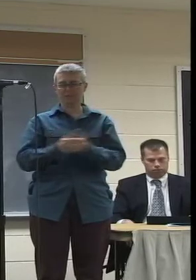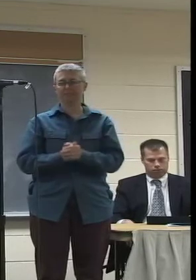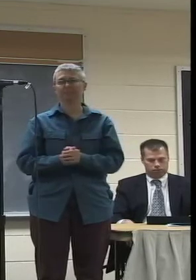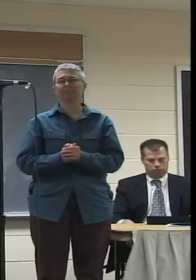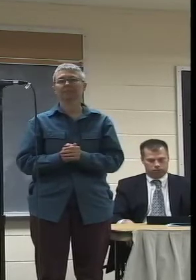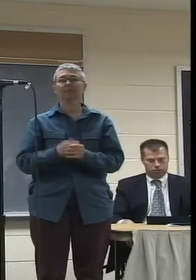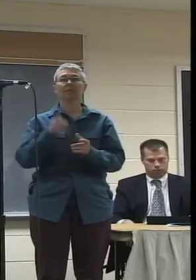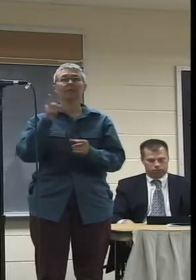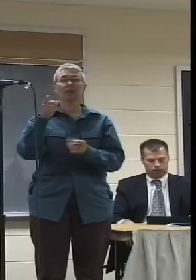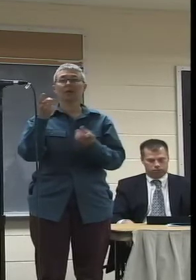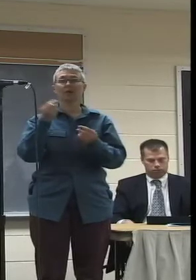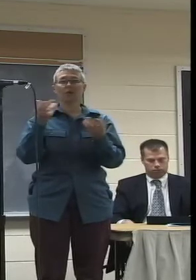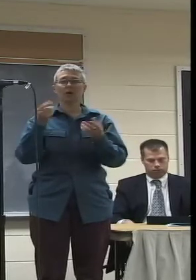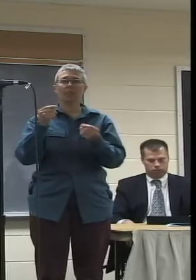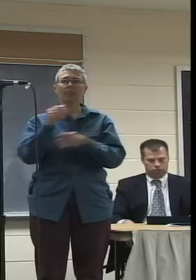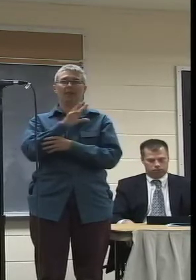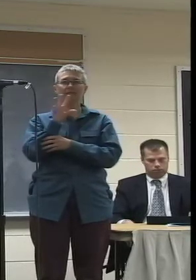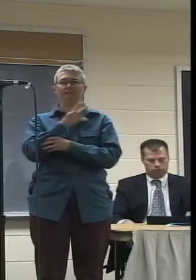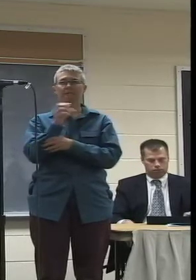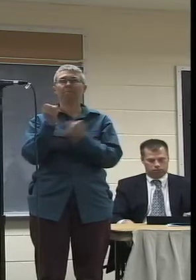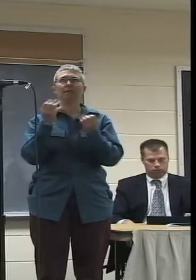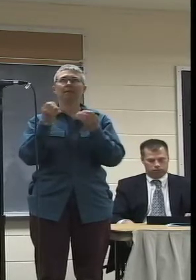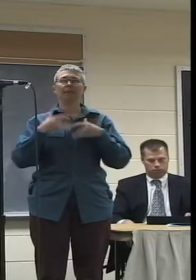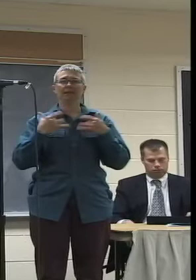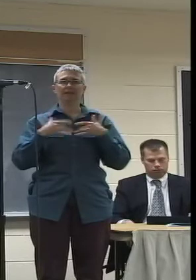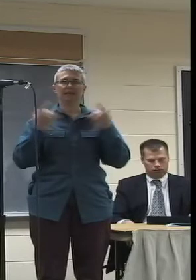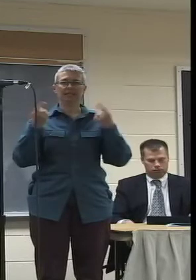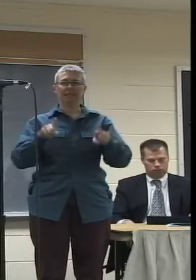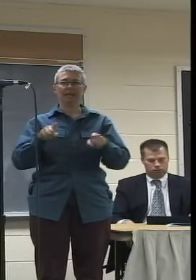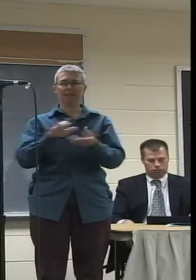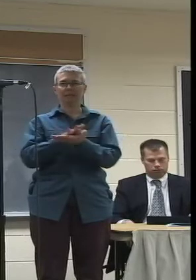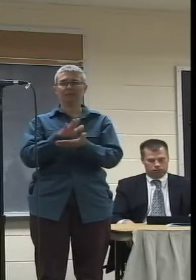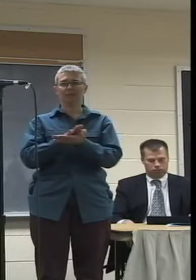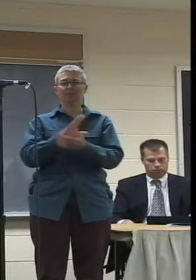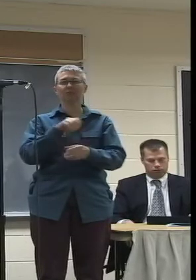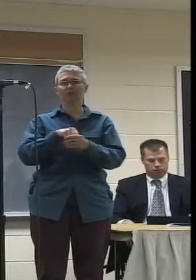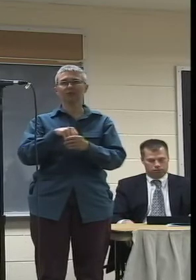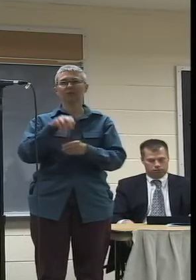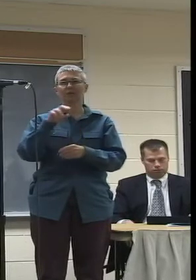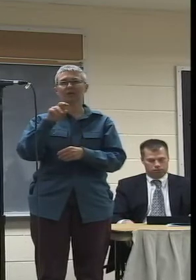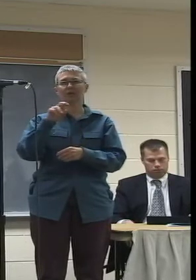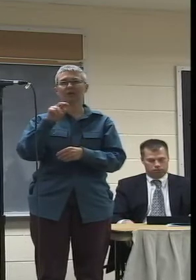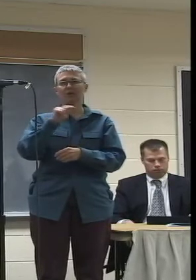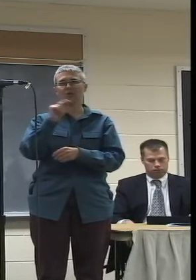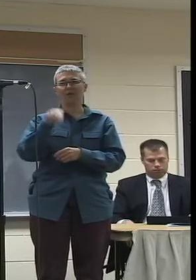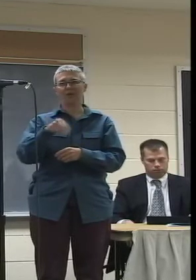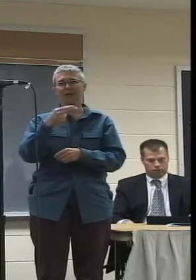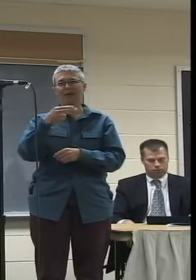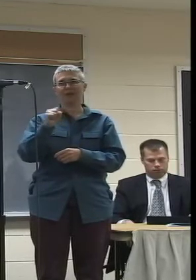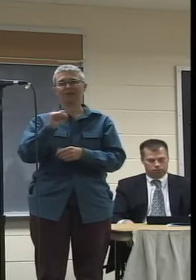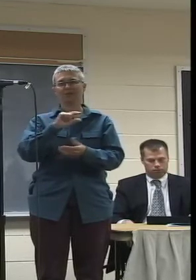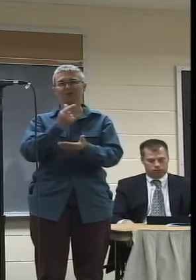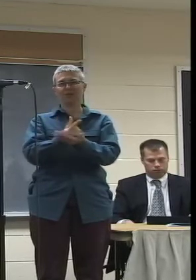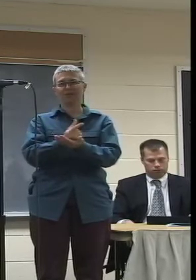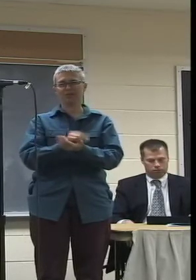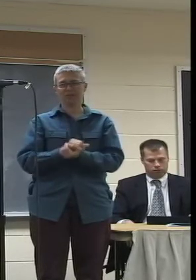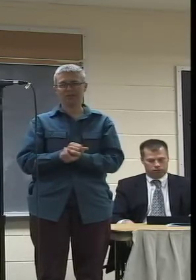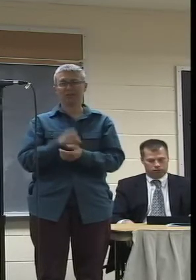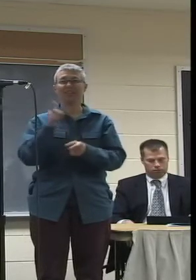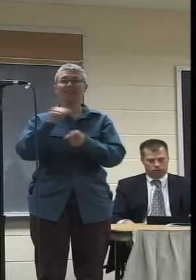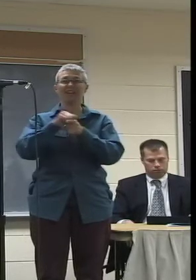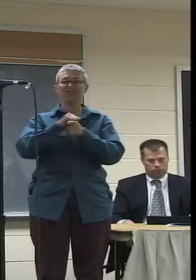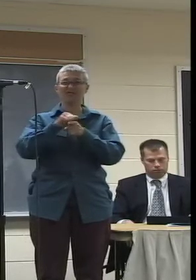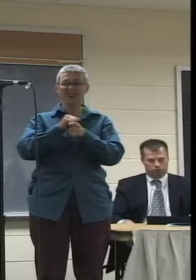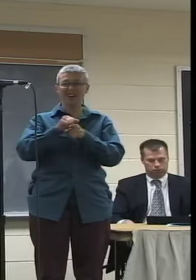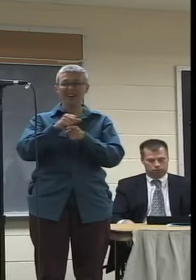NCTV shoots many events at the schools, including the Northampton High School graduation, and trains high school interns on how to use the